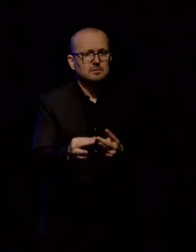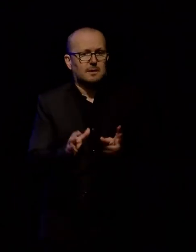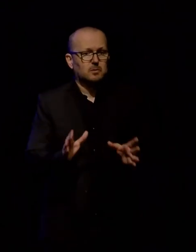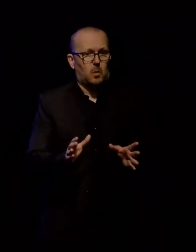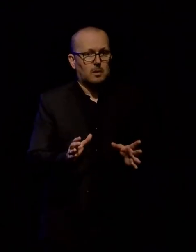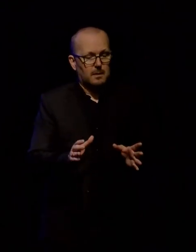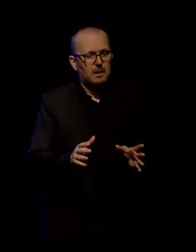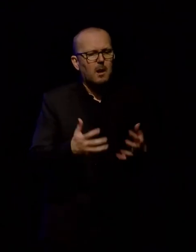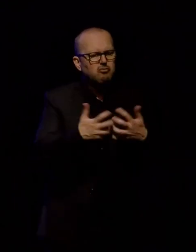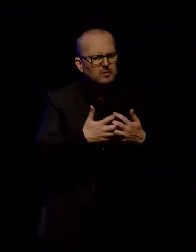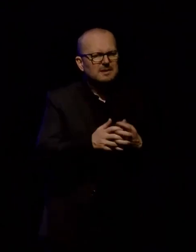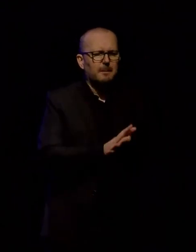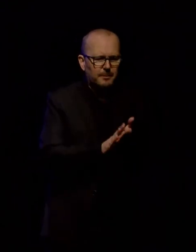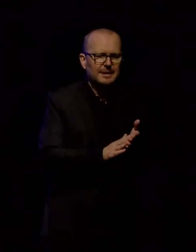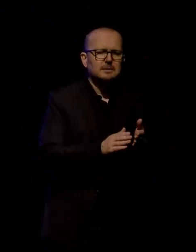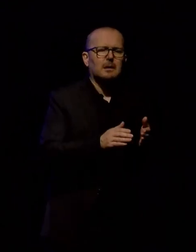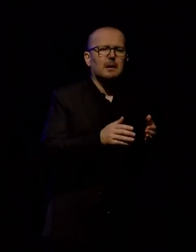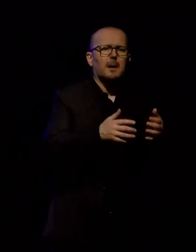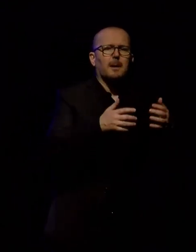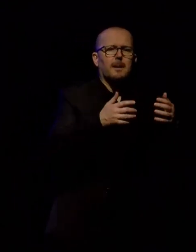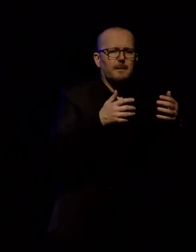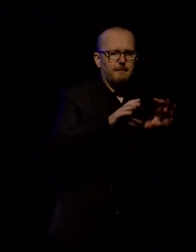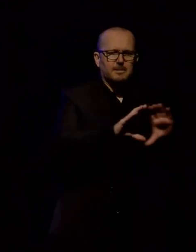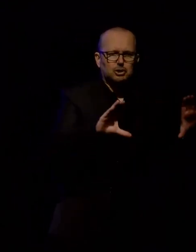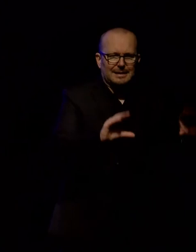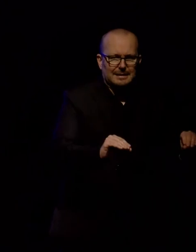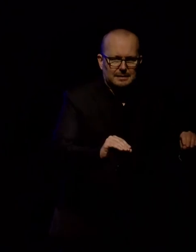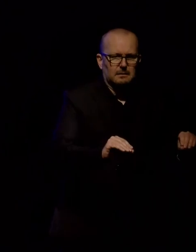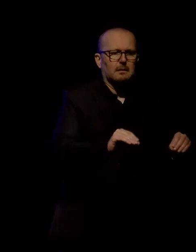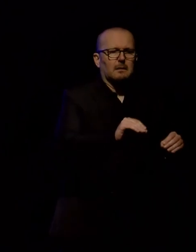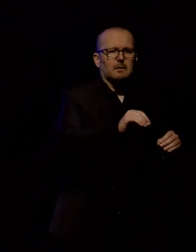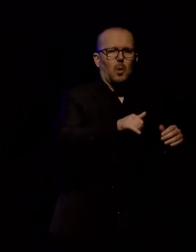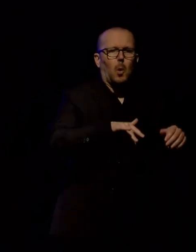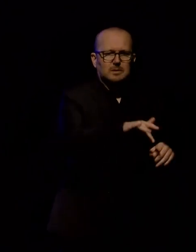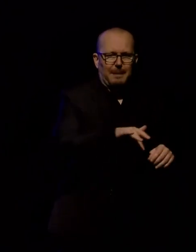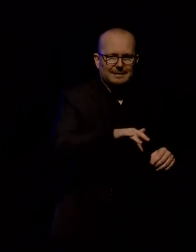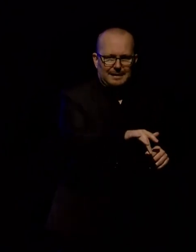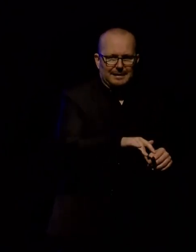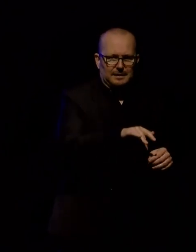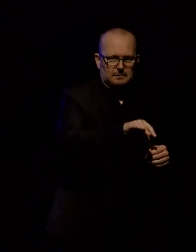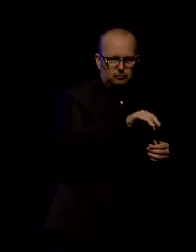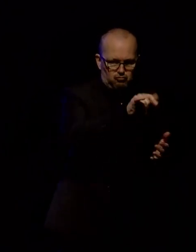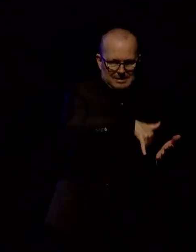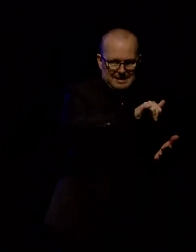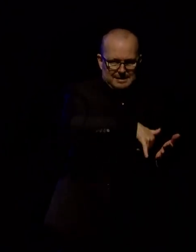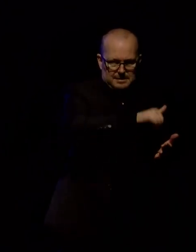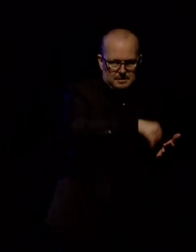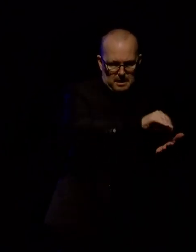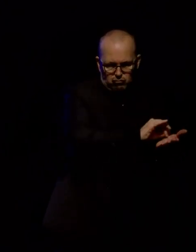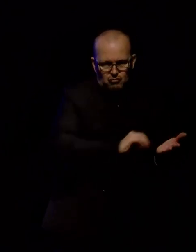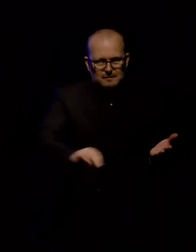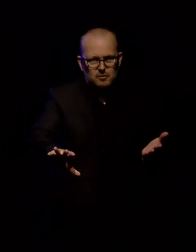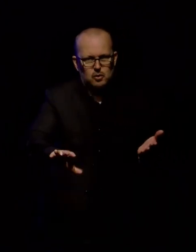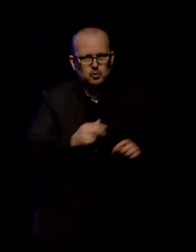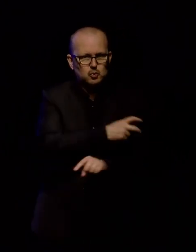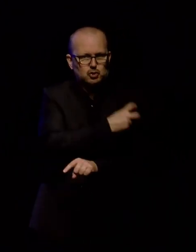we just mean using a machine to automatically load optical discs to a disc drive, read the discs and transfer data to the secure storage area. So all